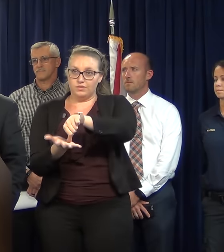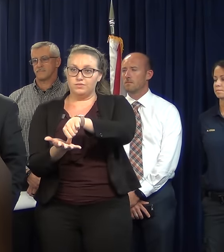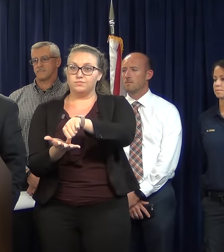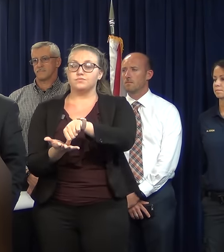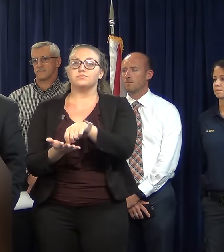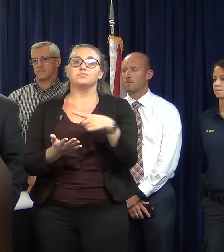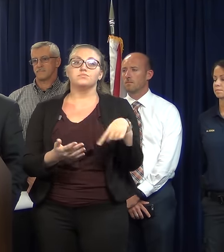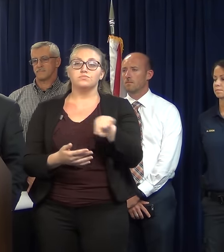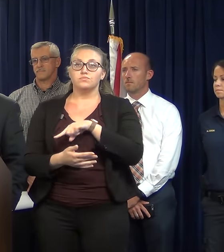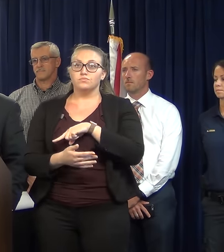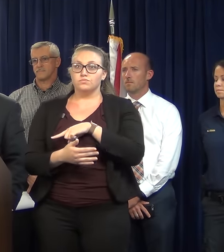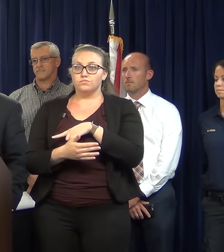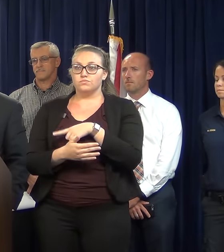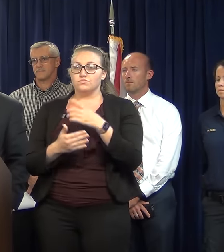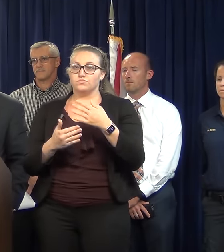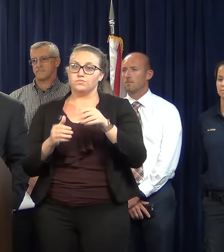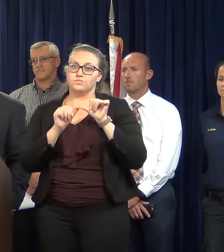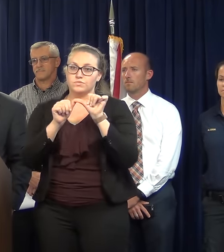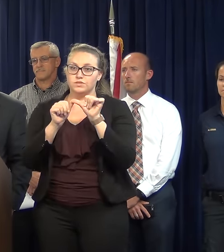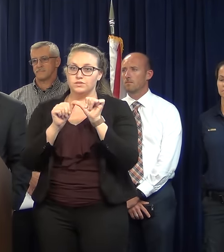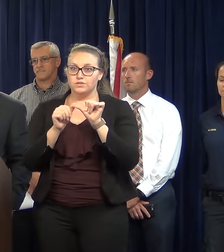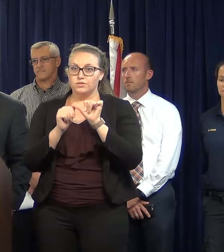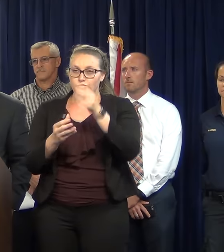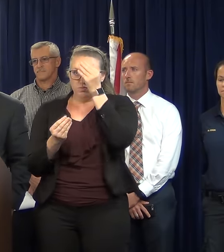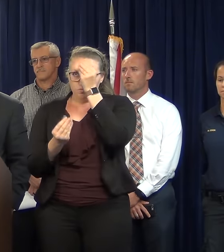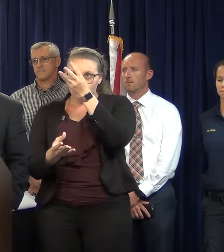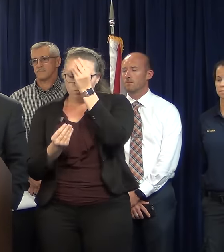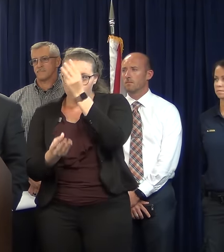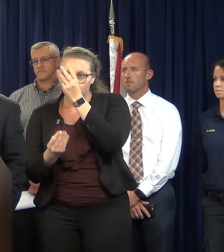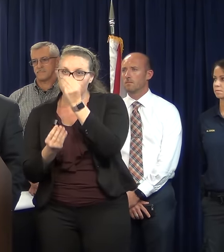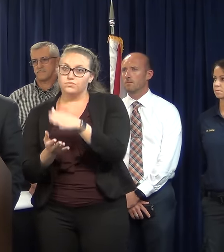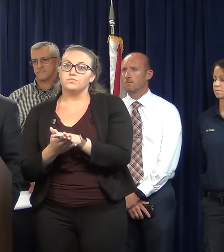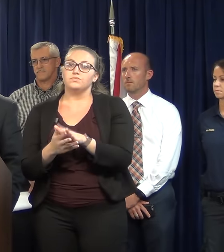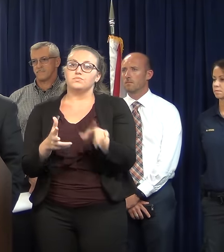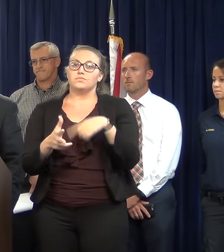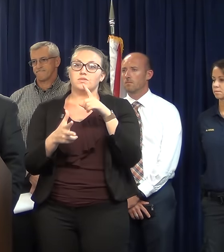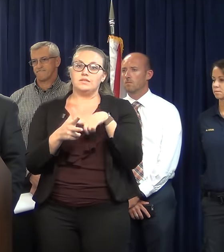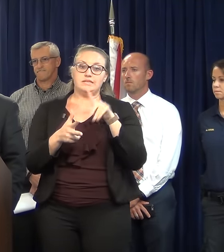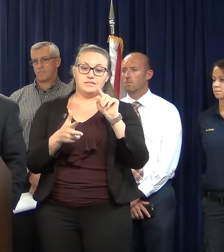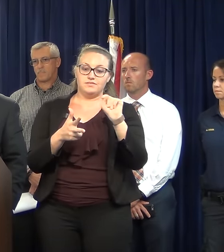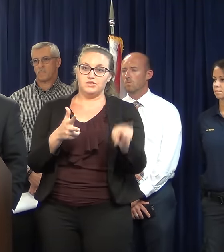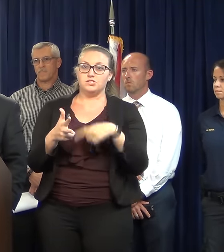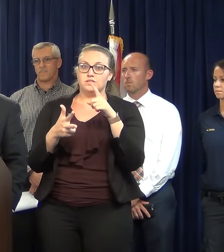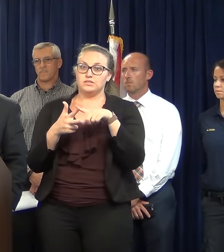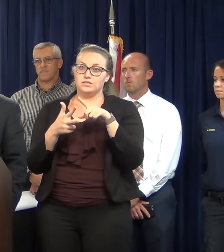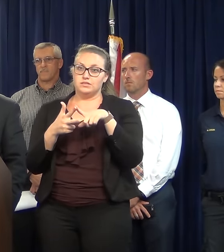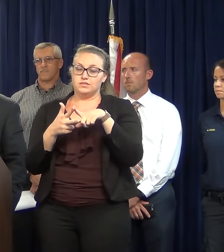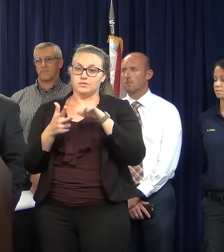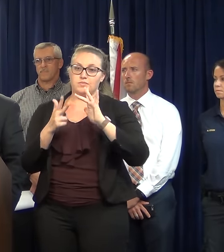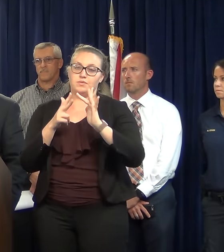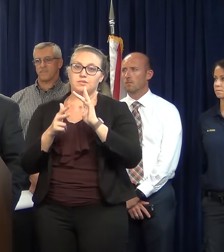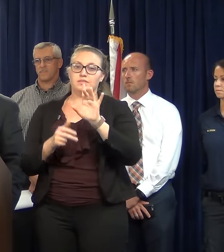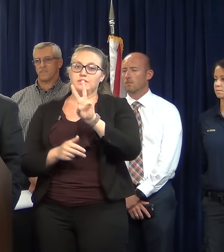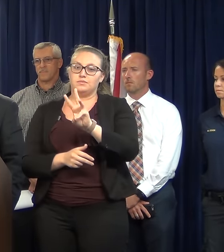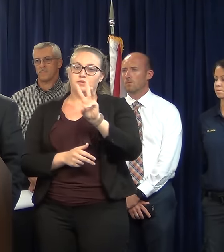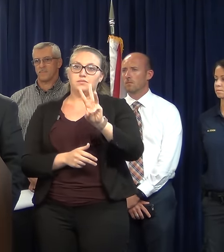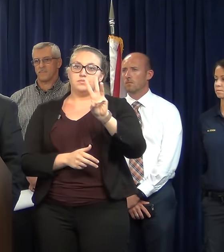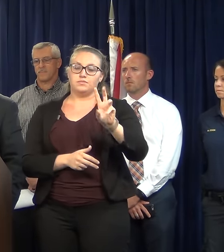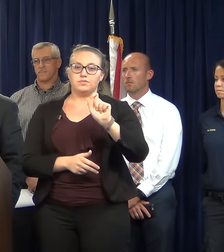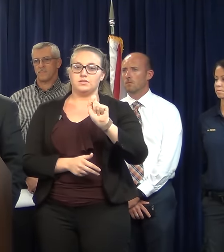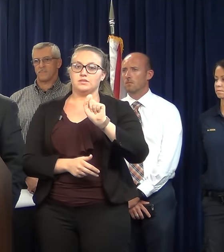and updated on the storm's progress through radio, television, and the city's website at www.coj